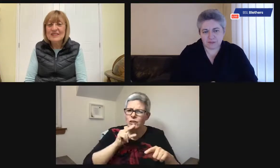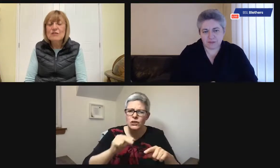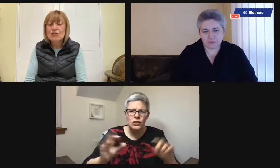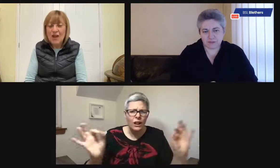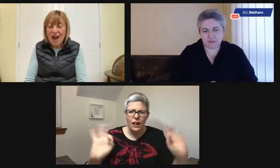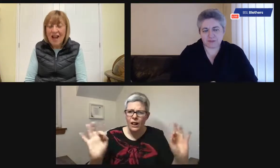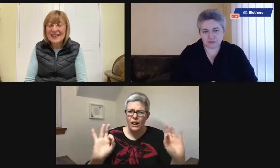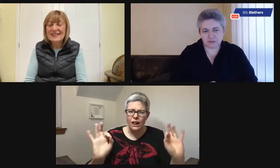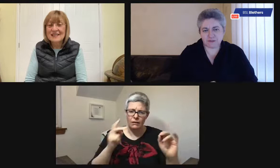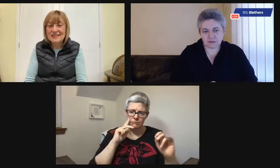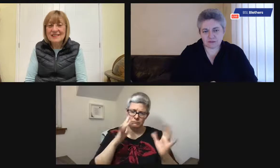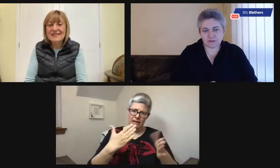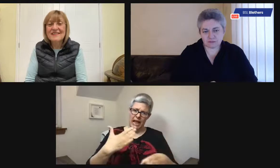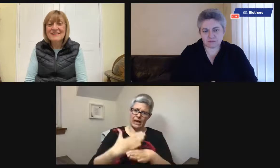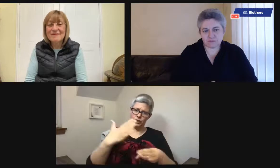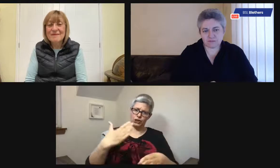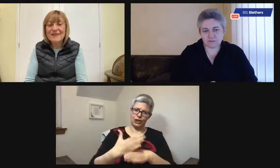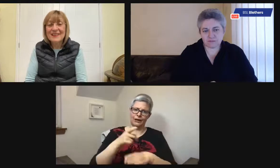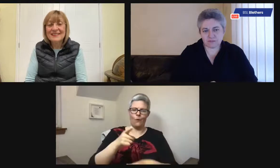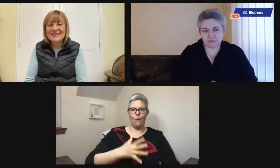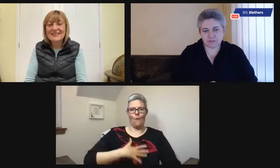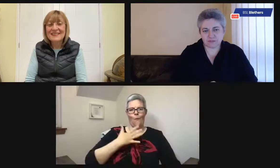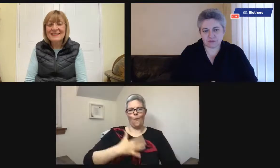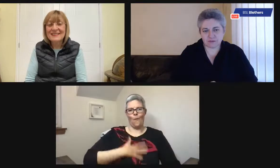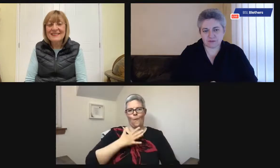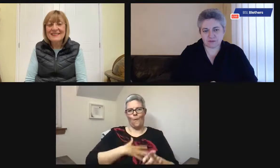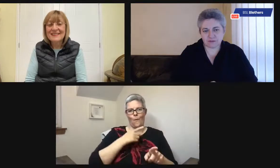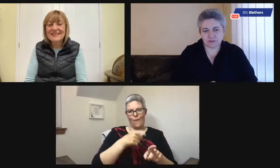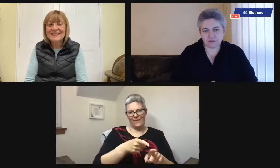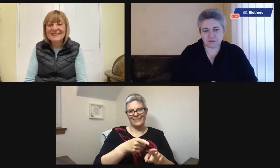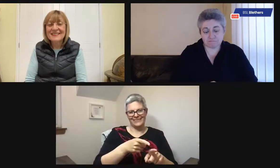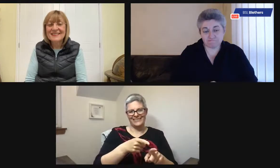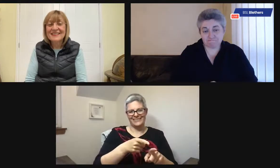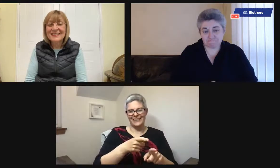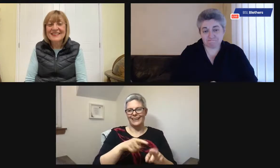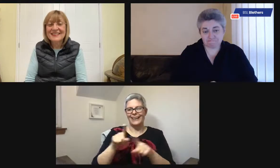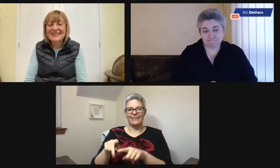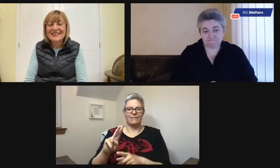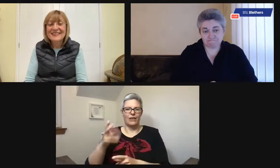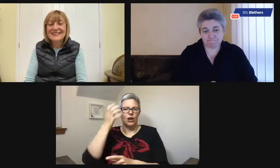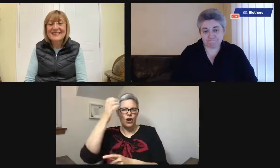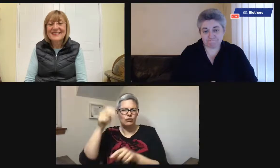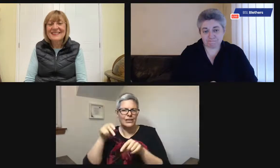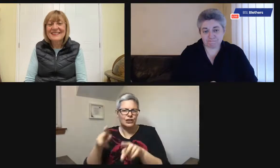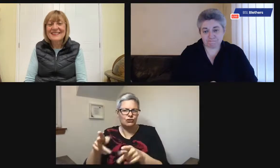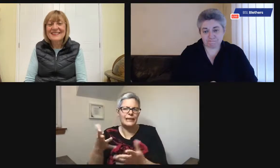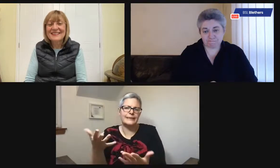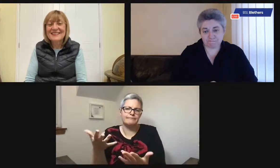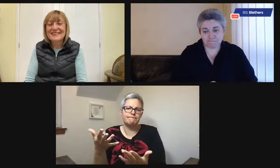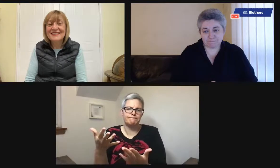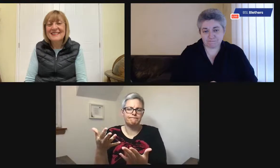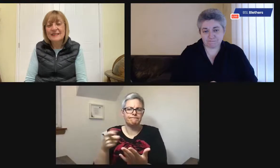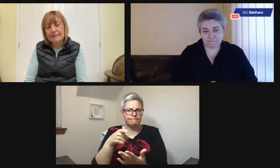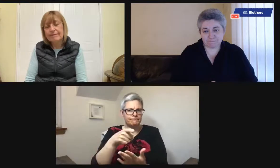suitable because there's no language. There's no subtitles. There's no English. You can watch the action. They're very enjoyable.